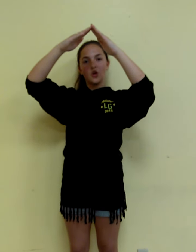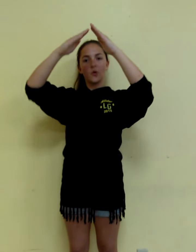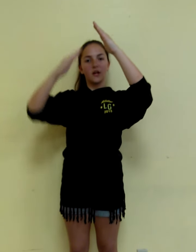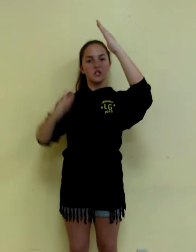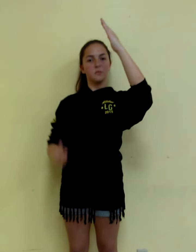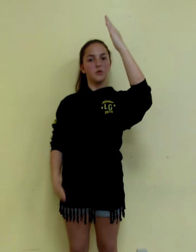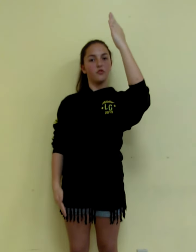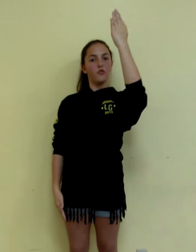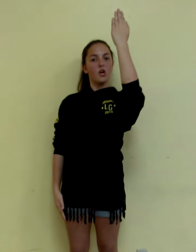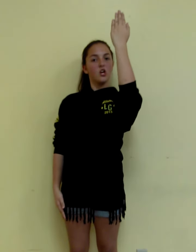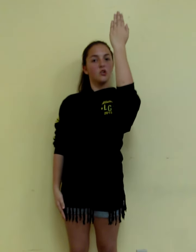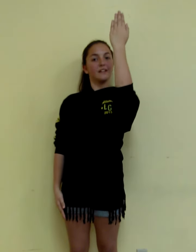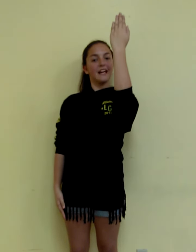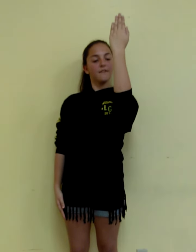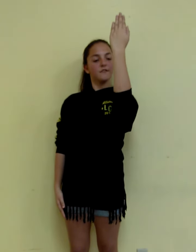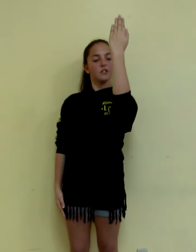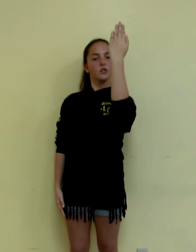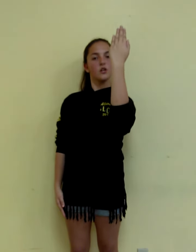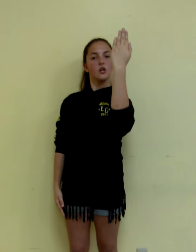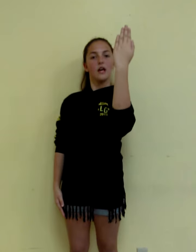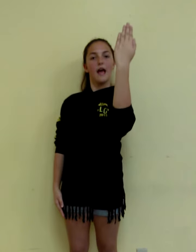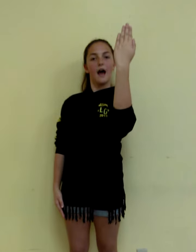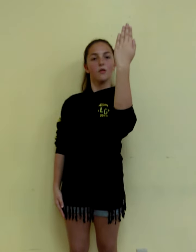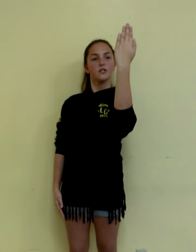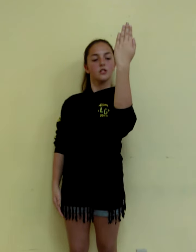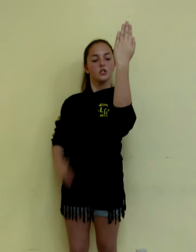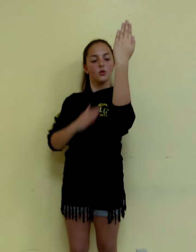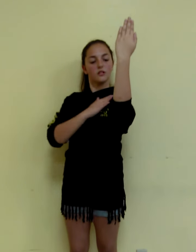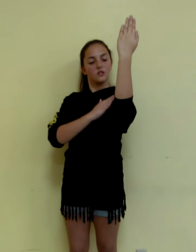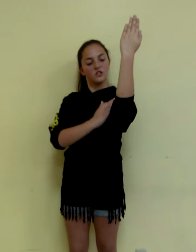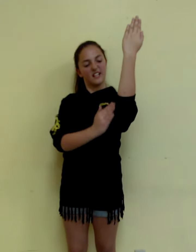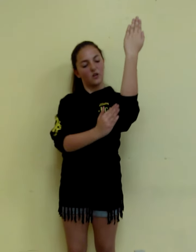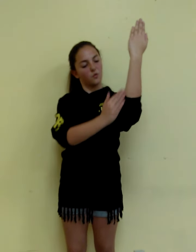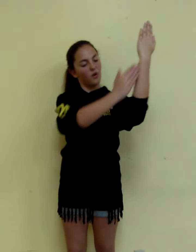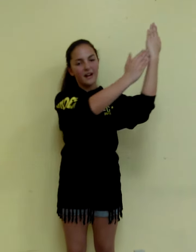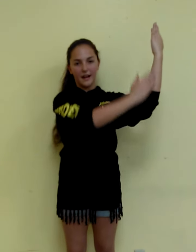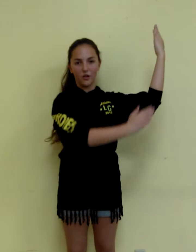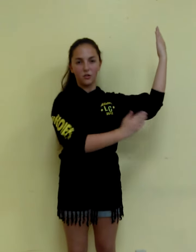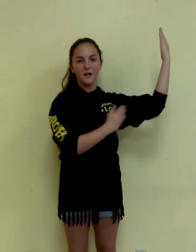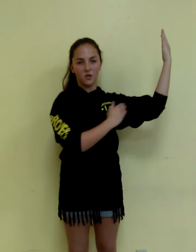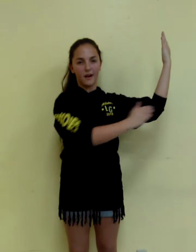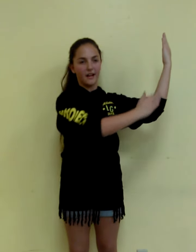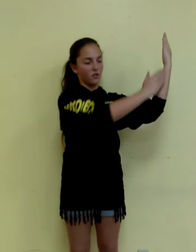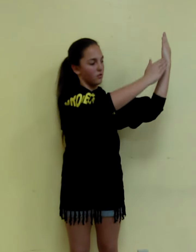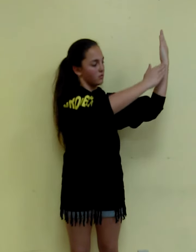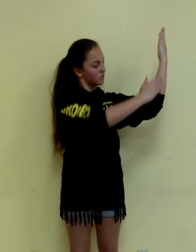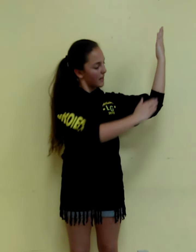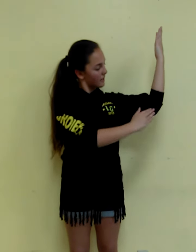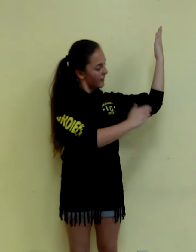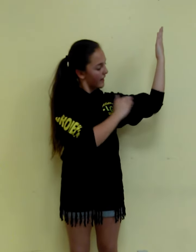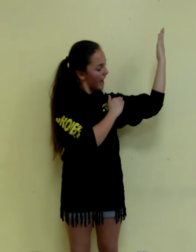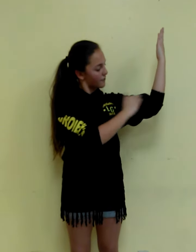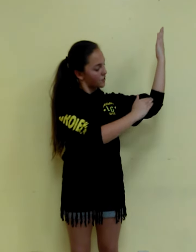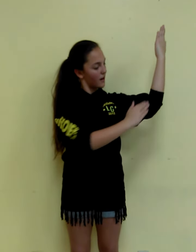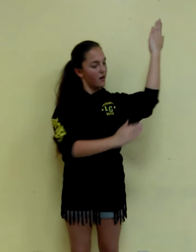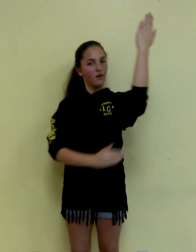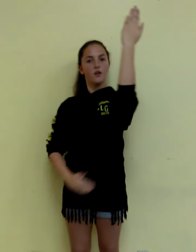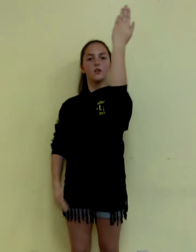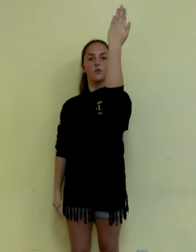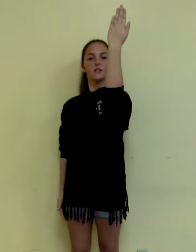You're going to move your left out, so there's like a right angle, not a right angle, kind of like half a square towards